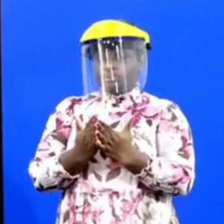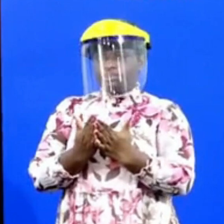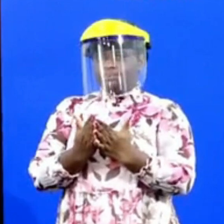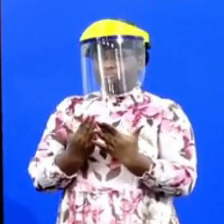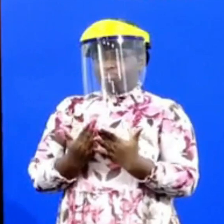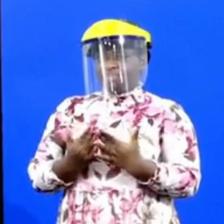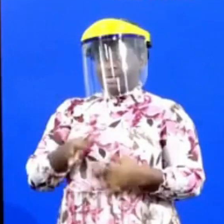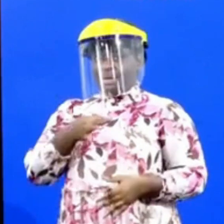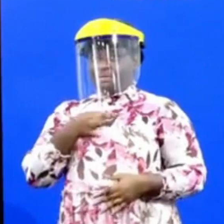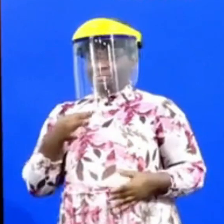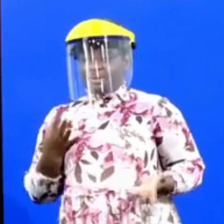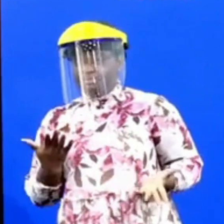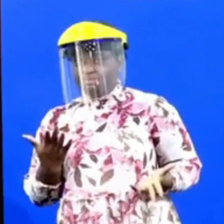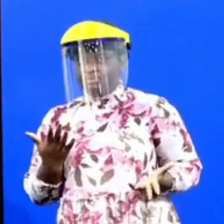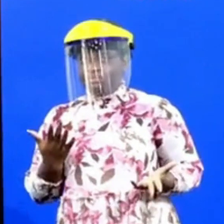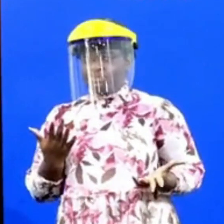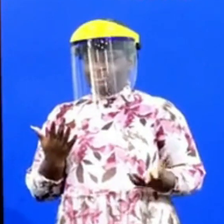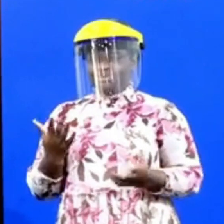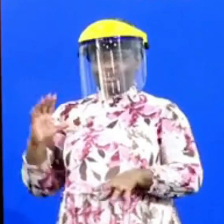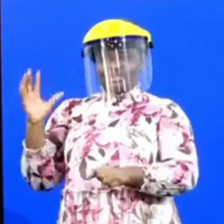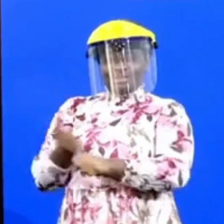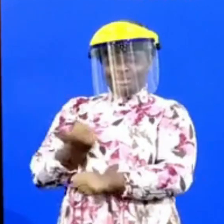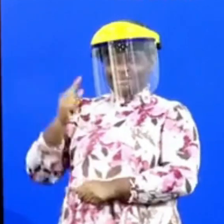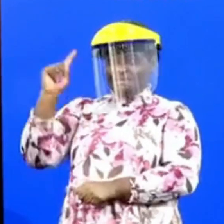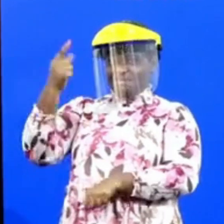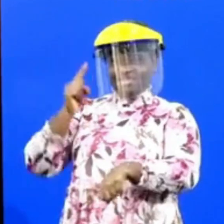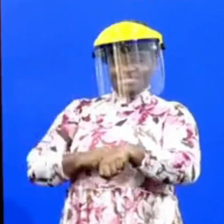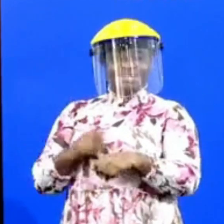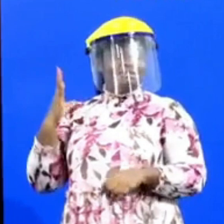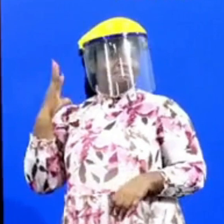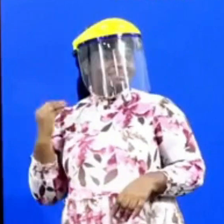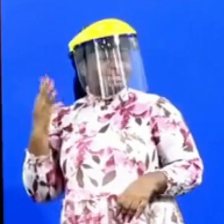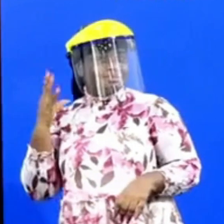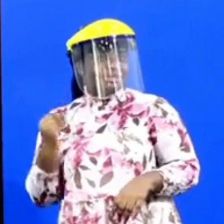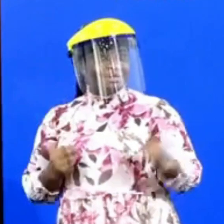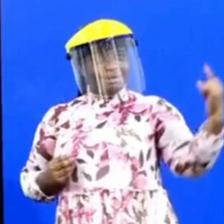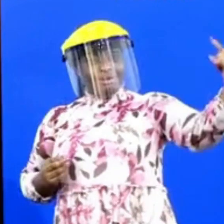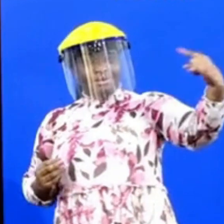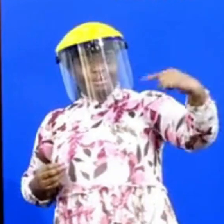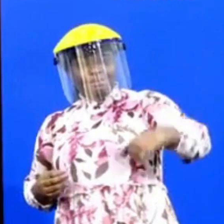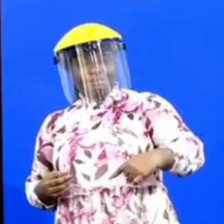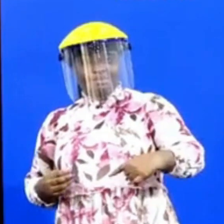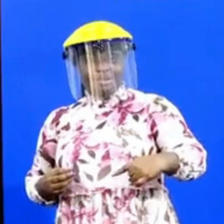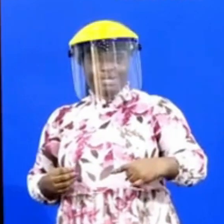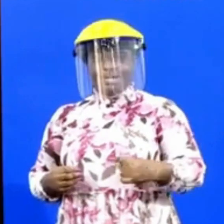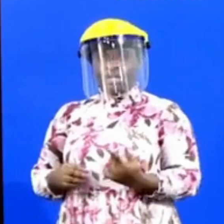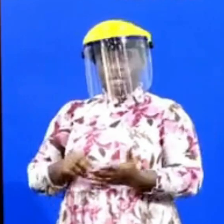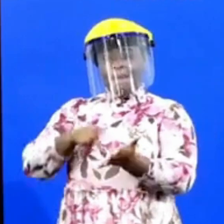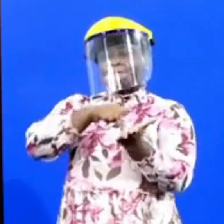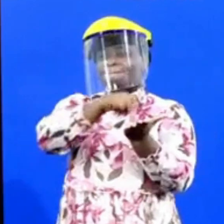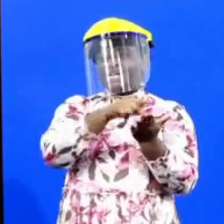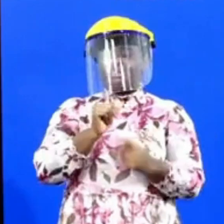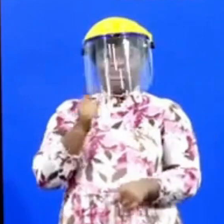farms, to gain first-hand experience. And they come back. And it's a paid internship. They